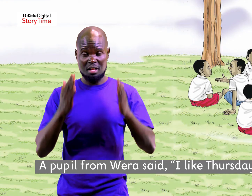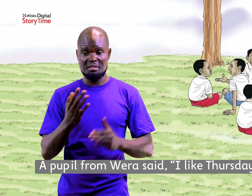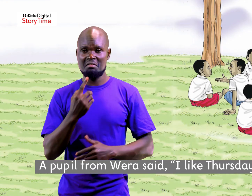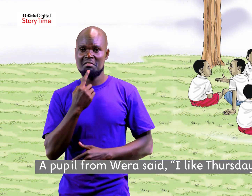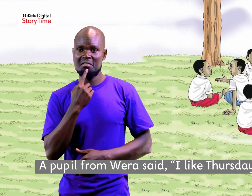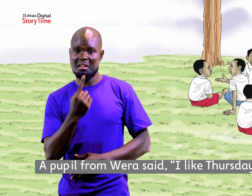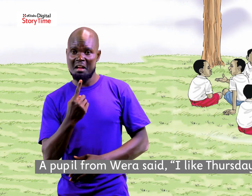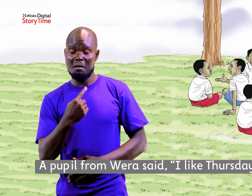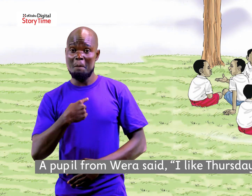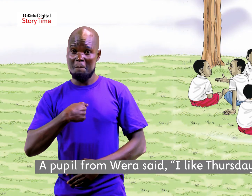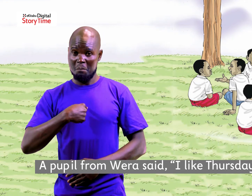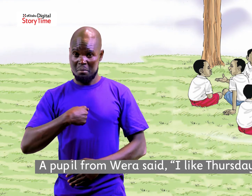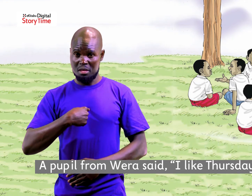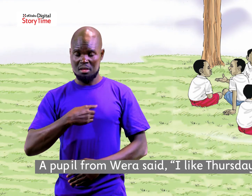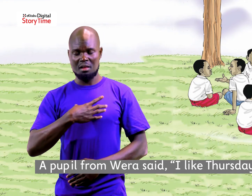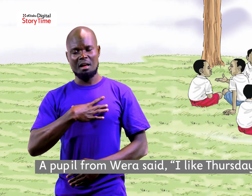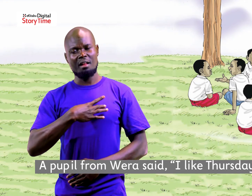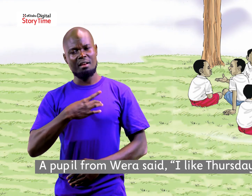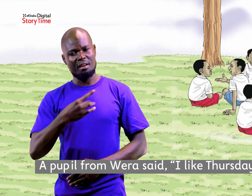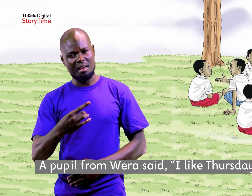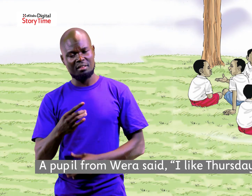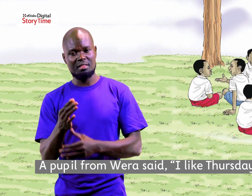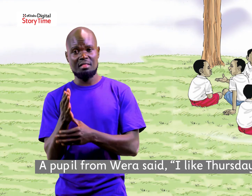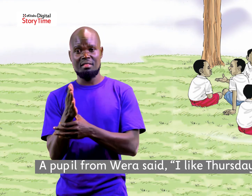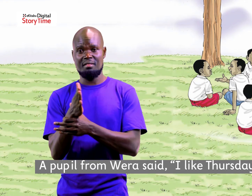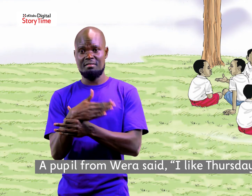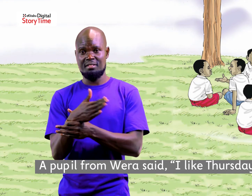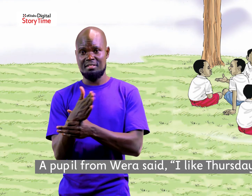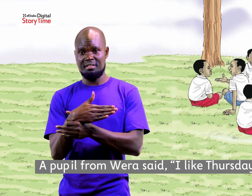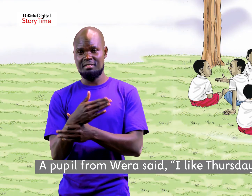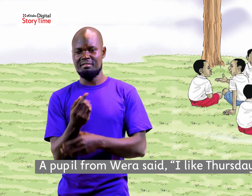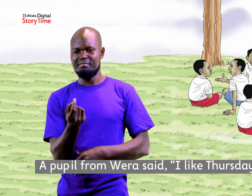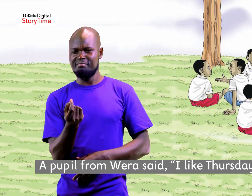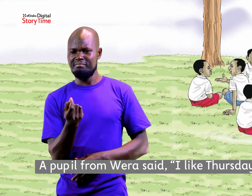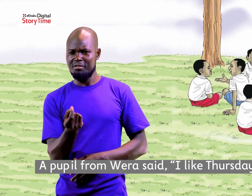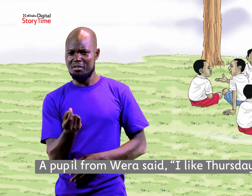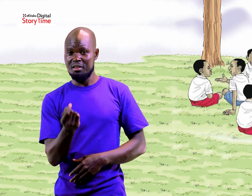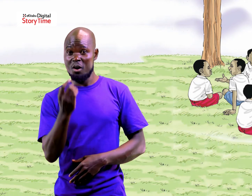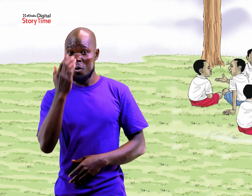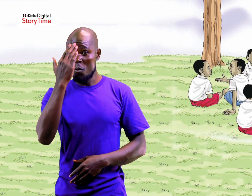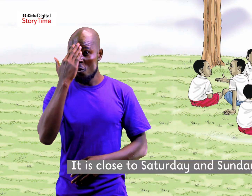A pupil from Werra said, I like Thursday a little.